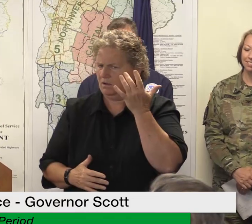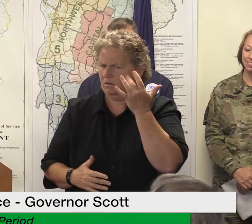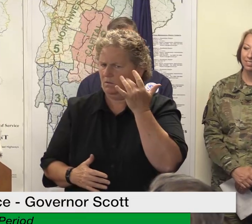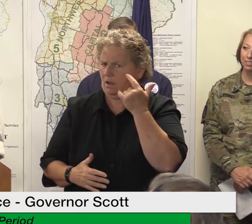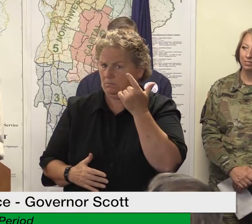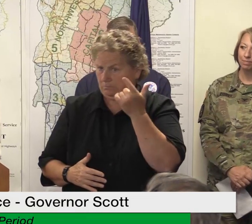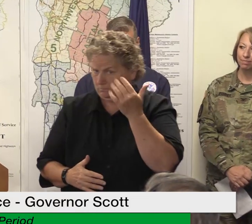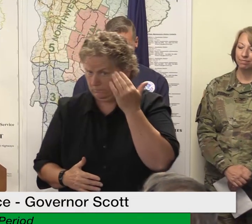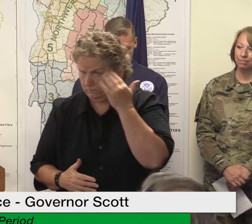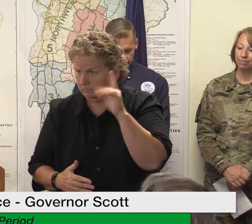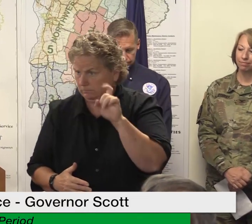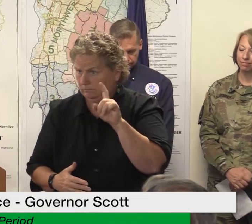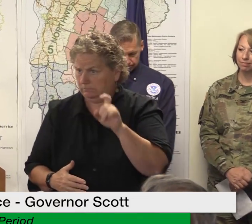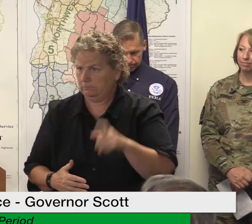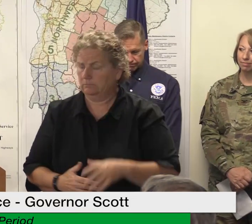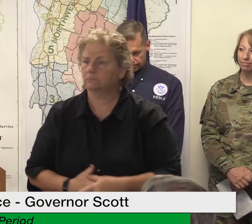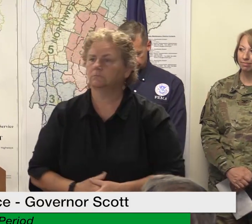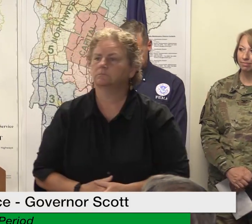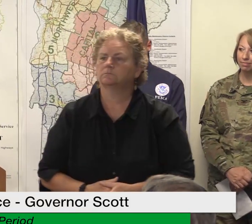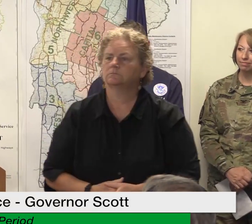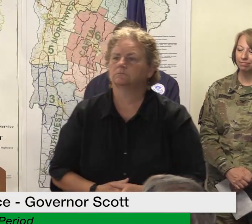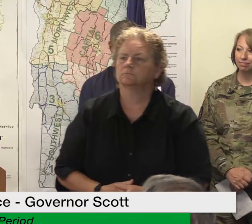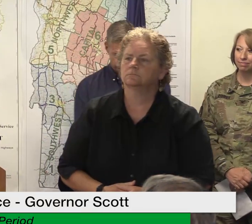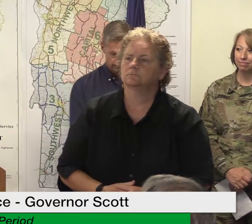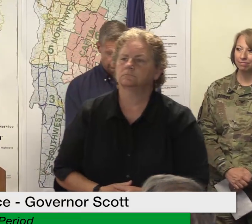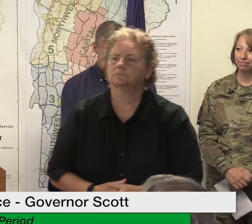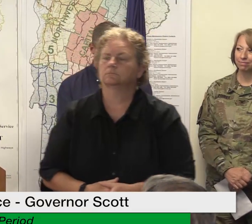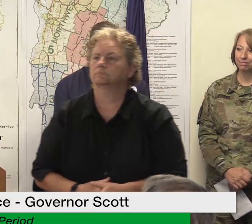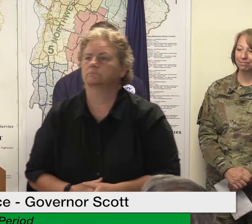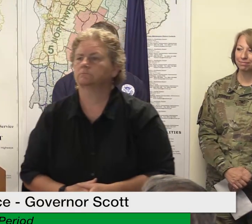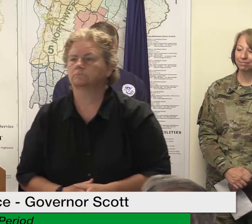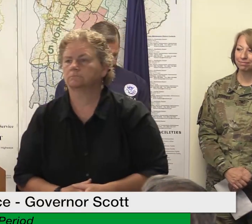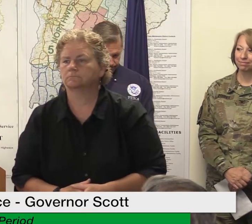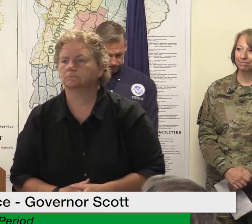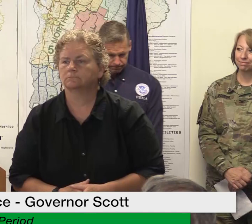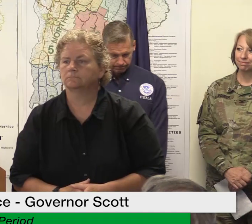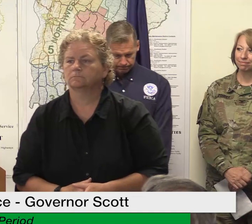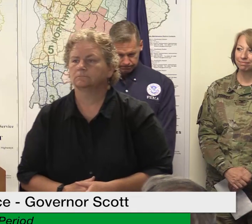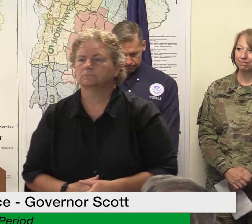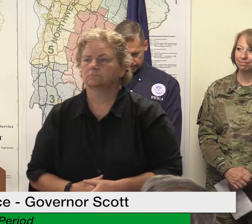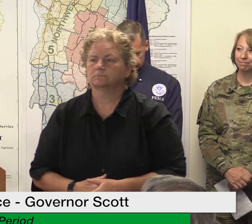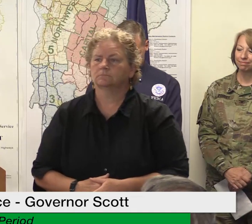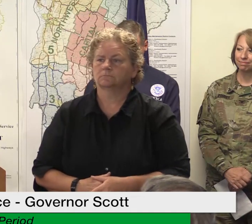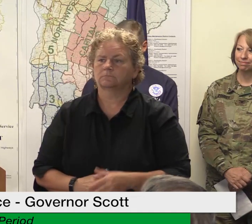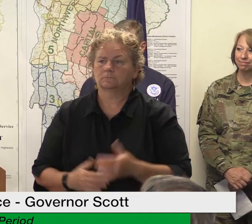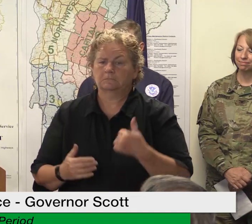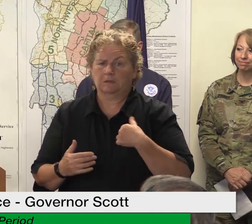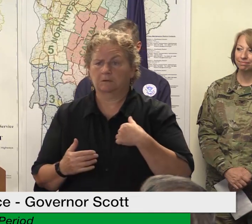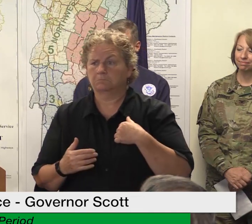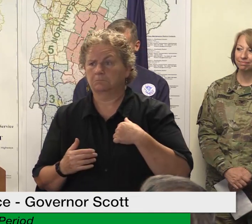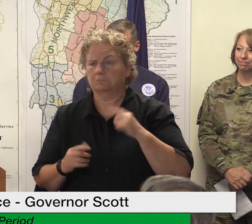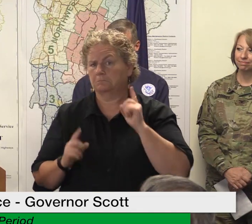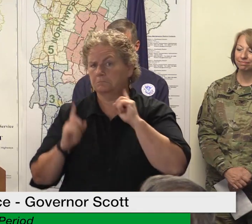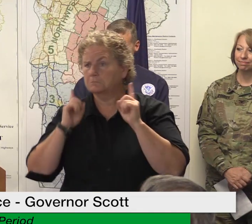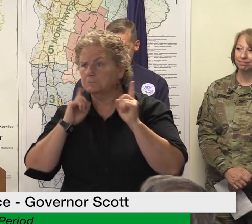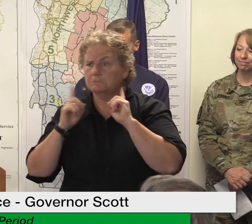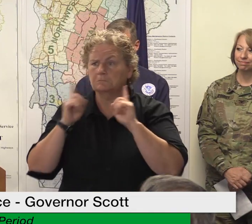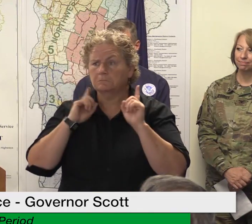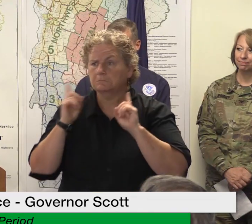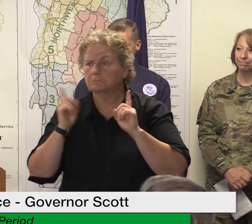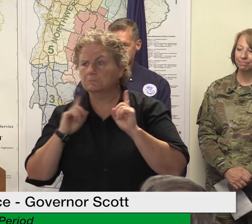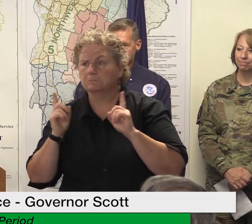think anecdotally uh we've spoken to a lot of people i've spoken a lot of people uh along the the path here to recovery